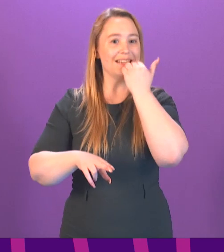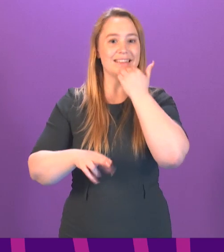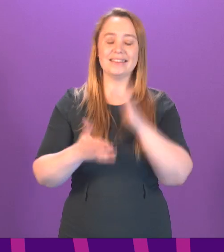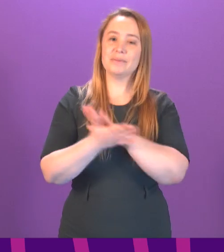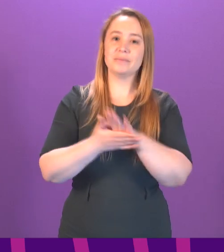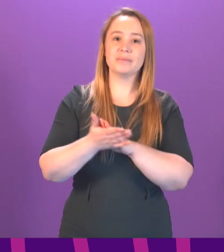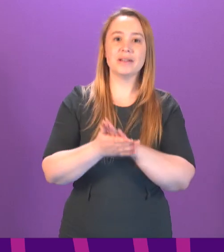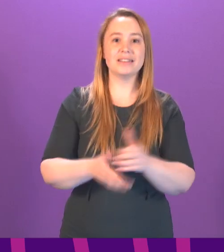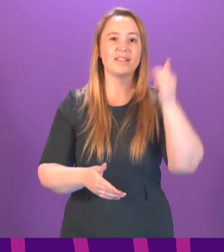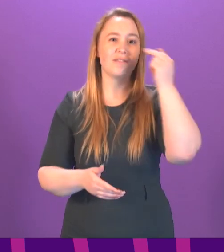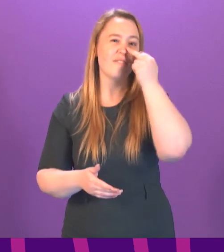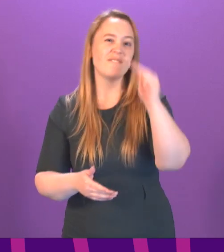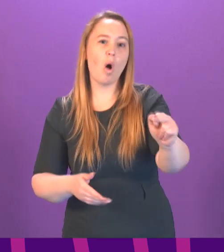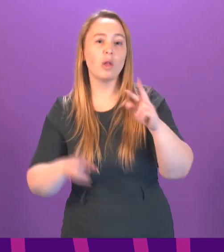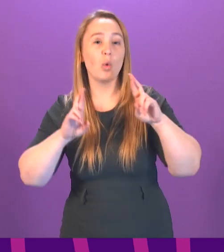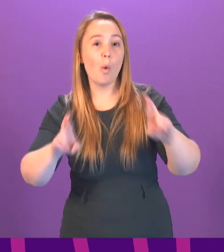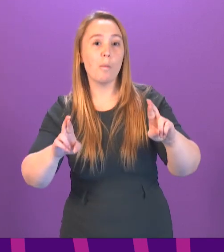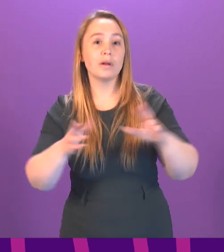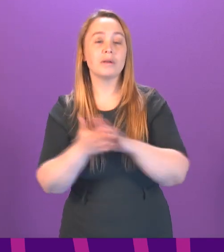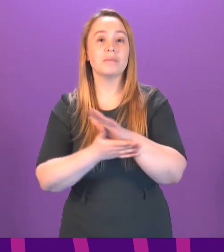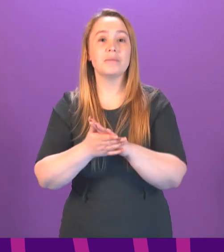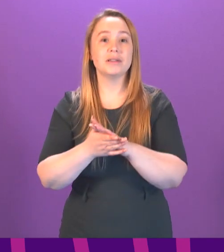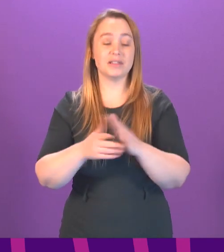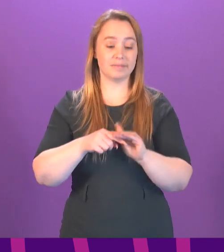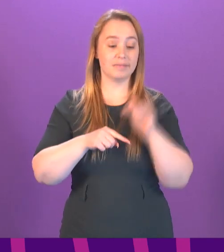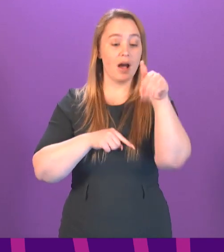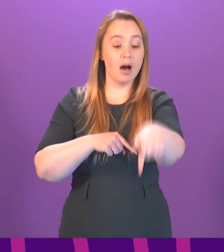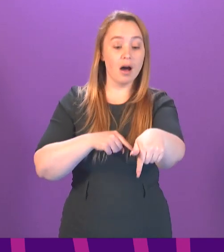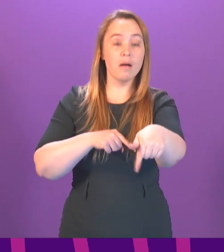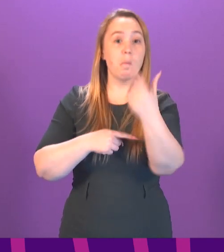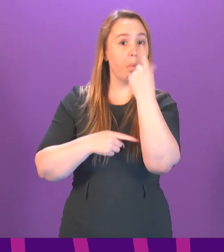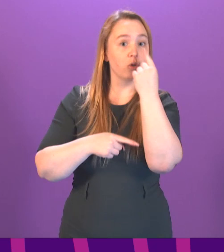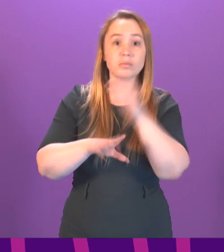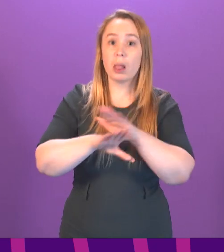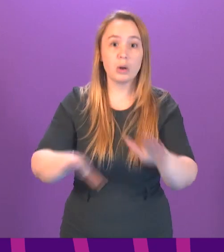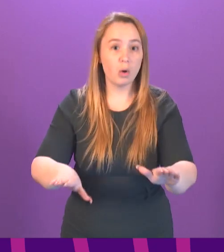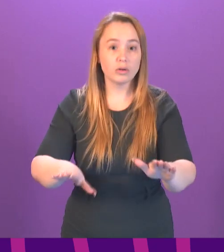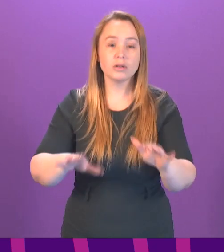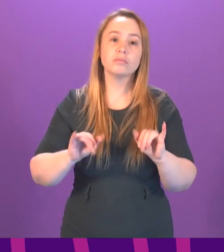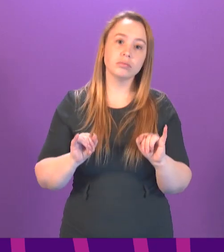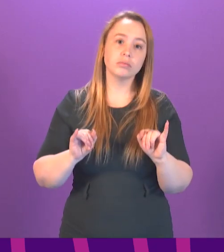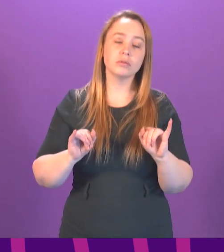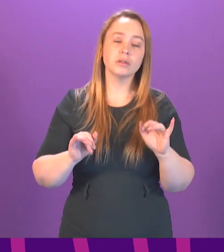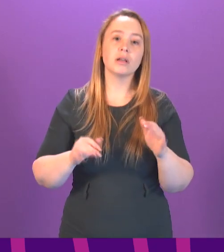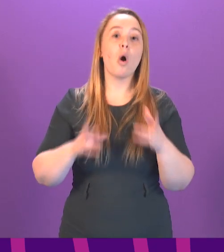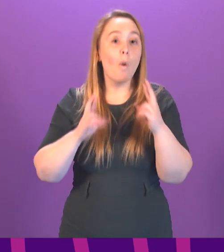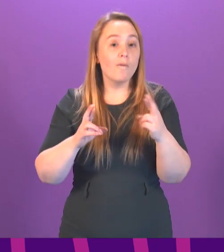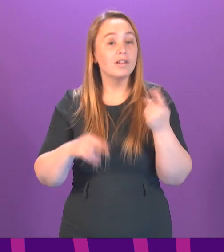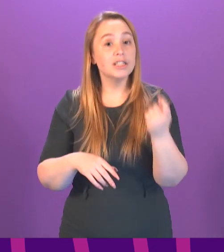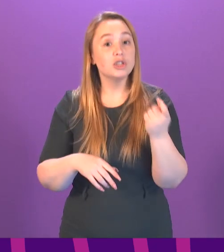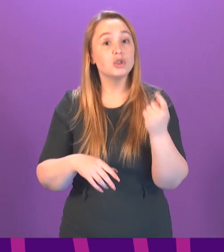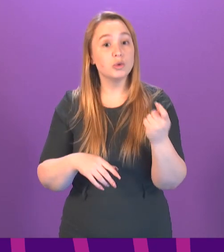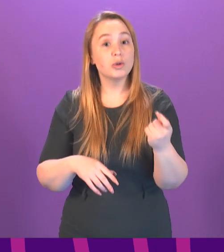families false hope. And I don't want to do that when we get to that position. And I hope that will be sooner rather than later.